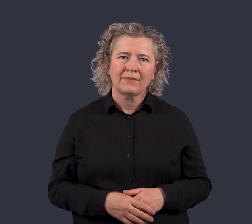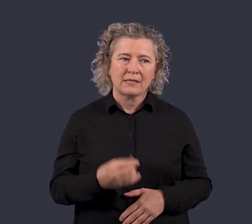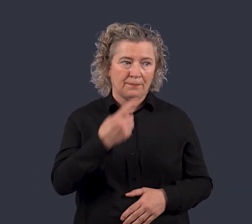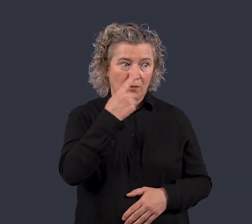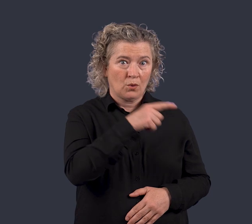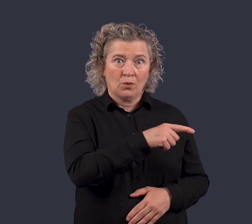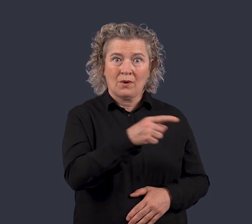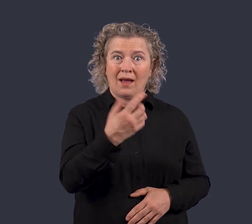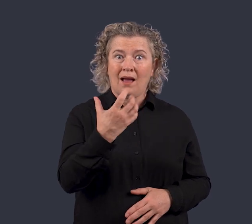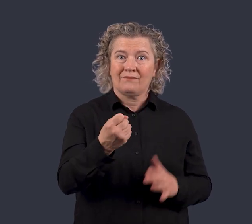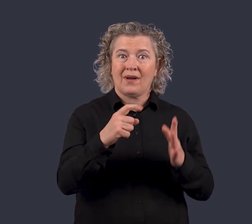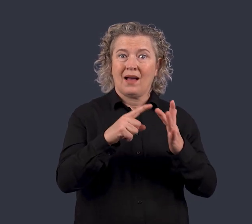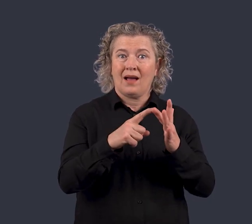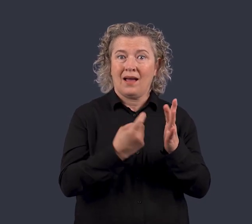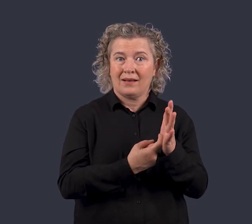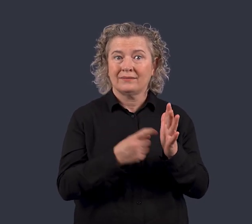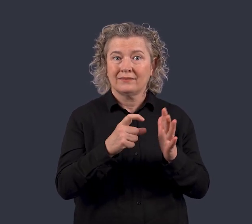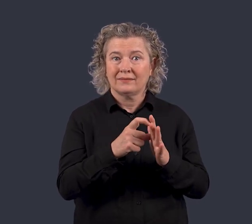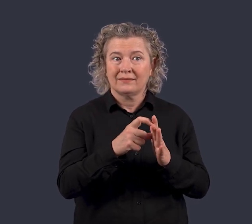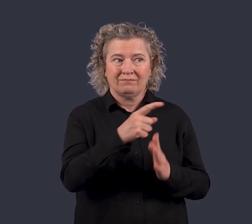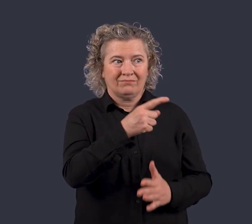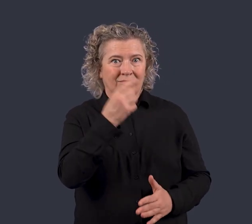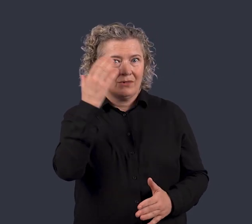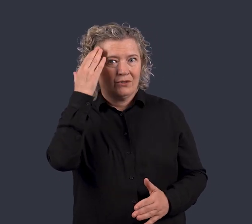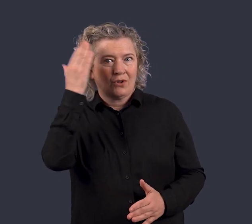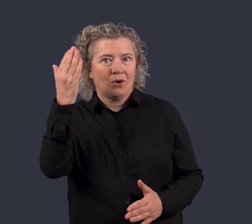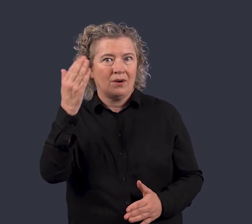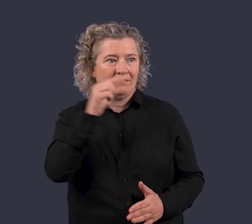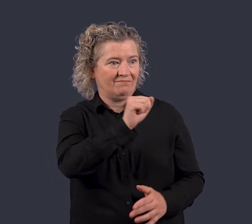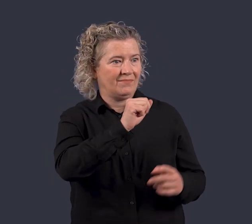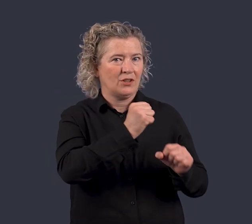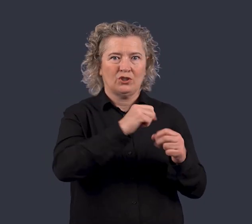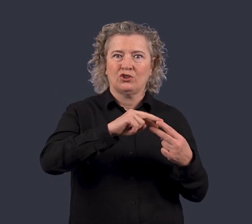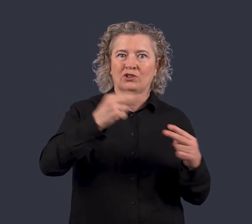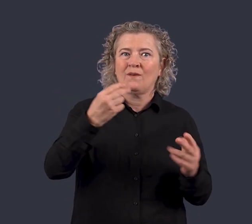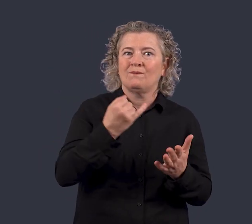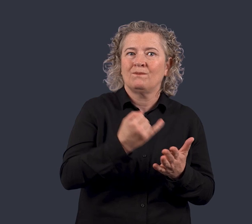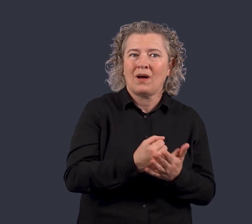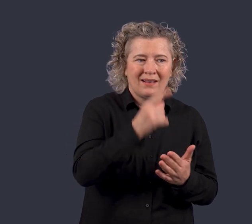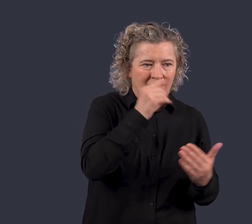Some people with an IRD may not yet know the gene fault that caused their condition.